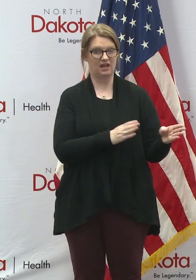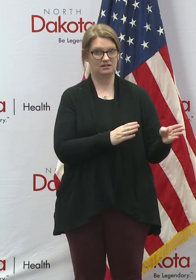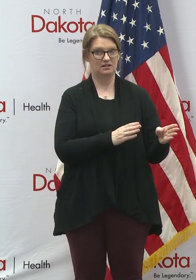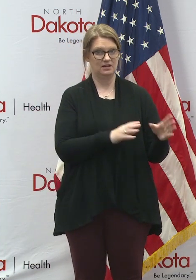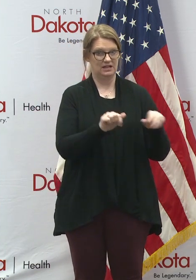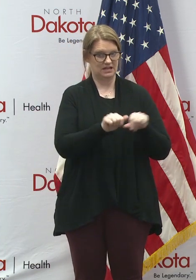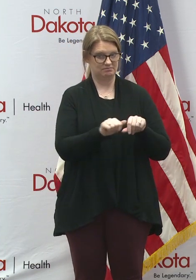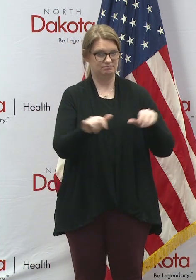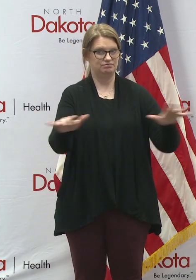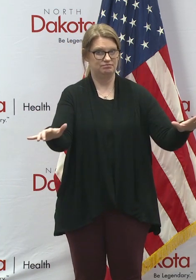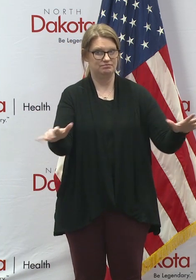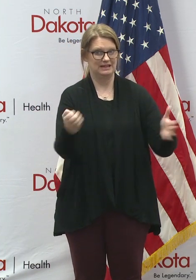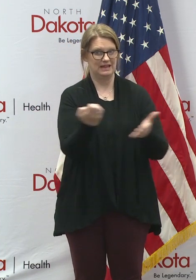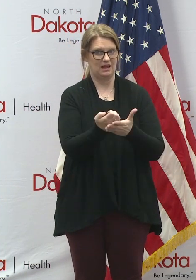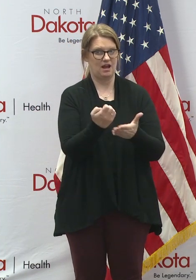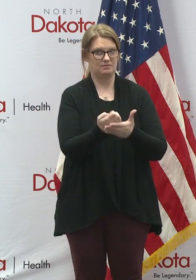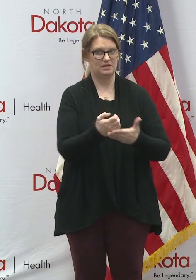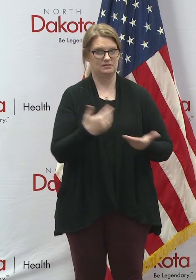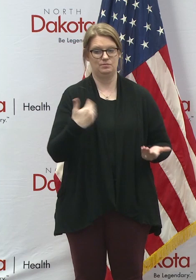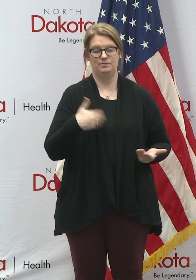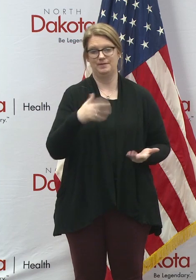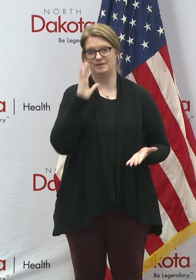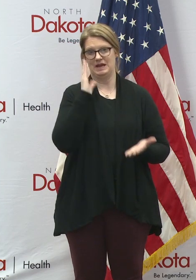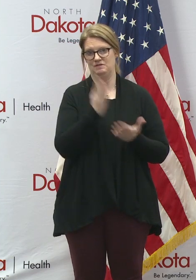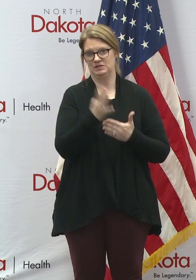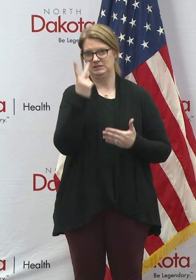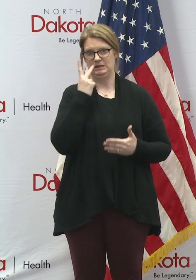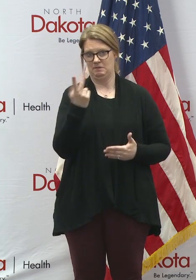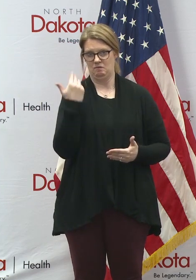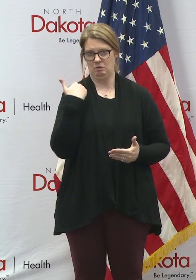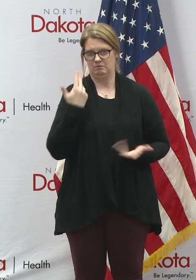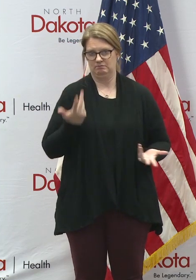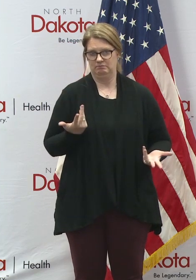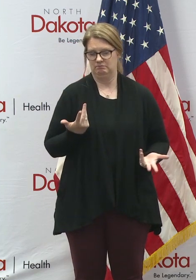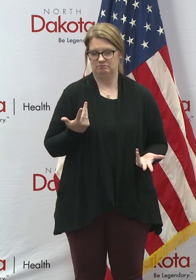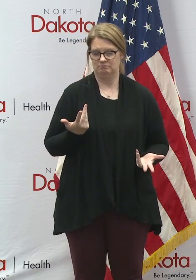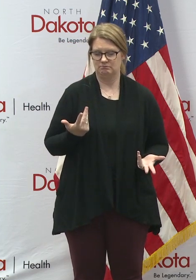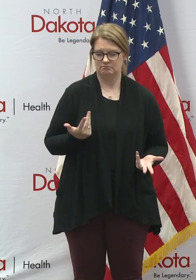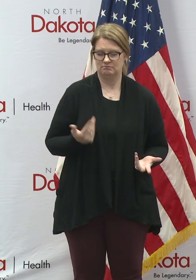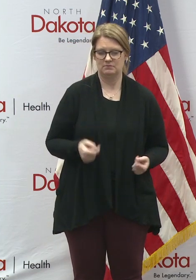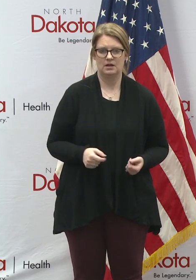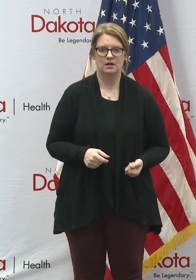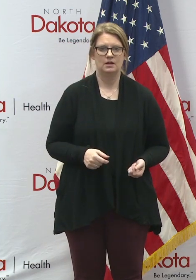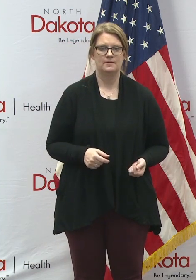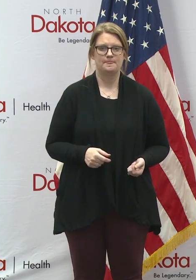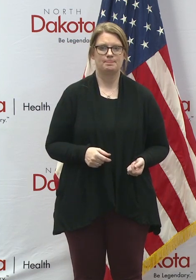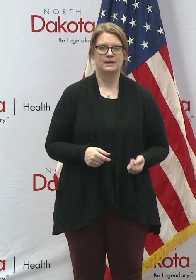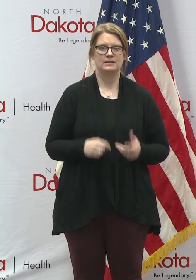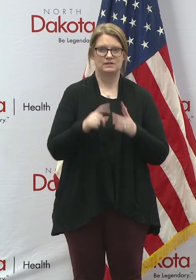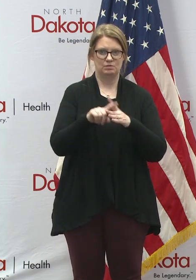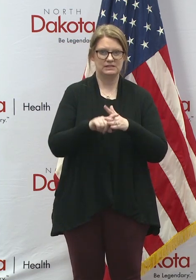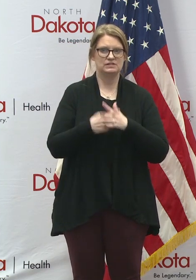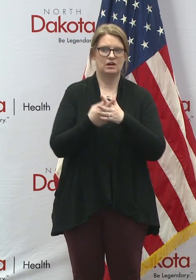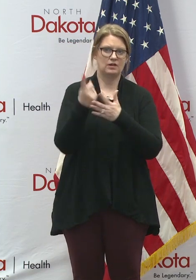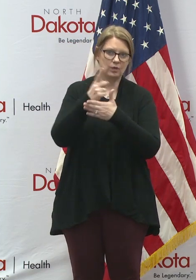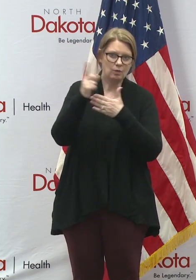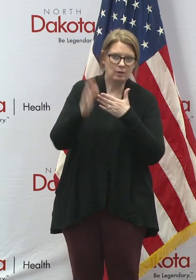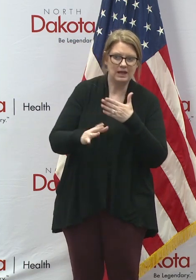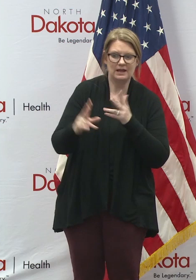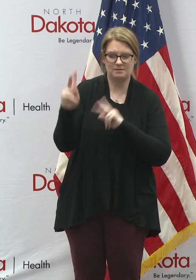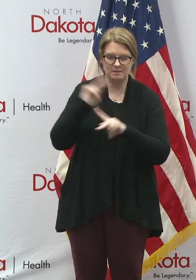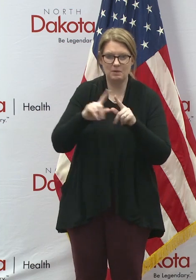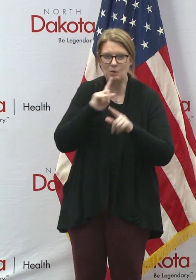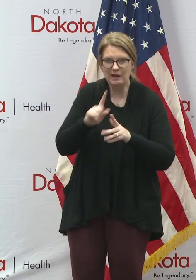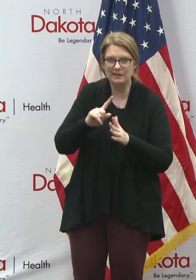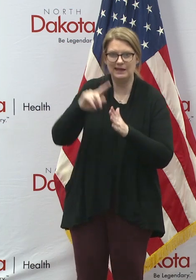injected into the economy is also without precedent. And so I think that the as that as we get into the weekend and people explore the